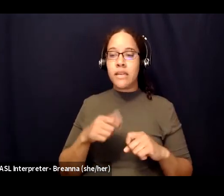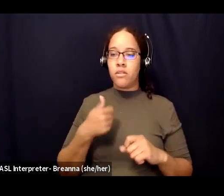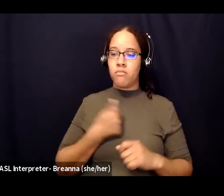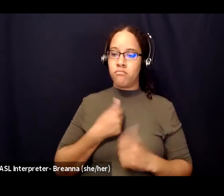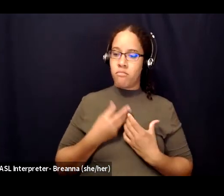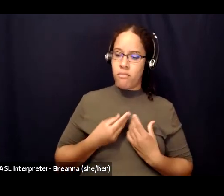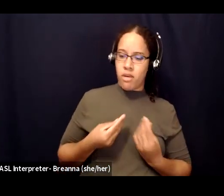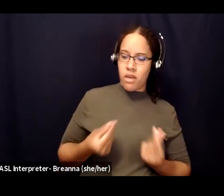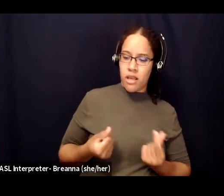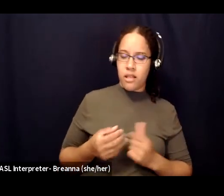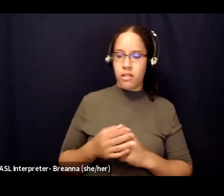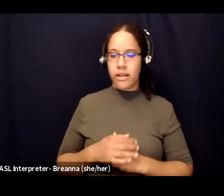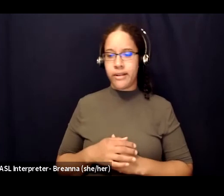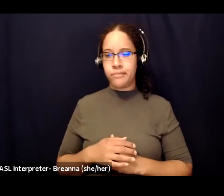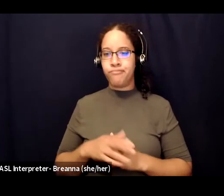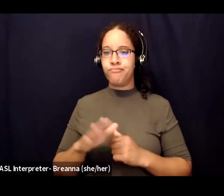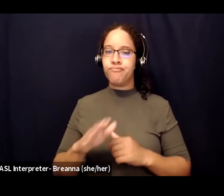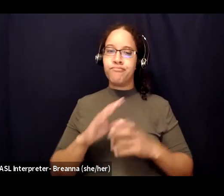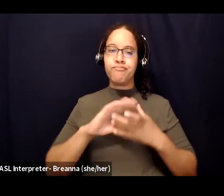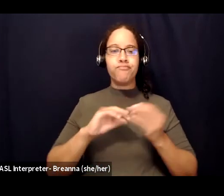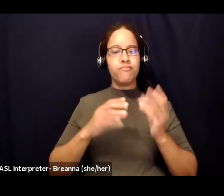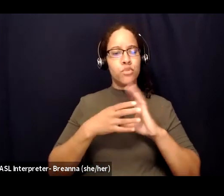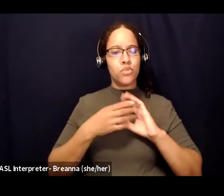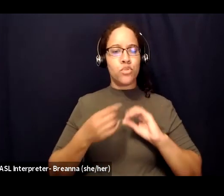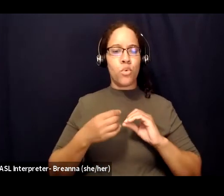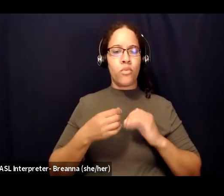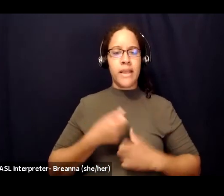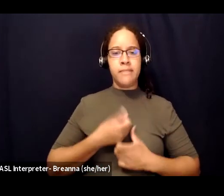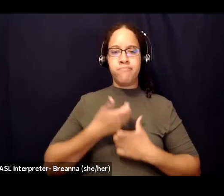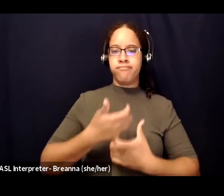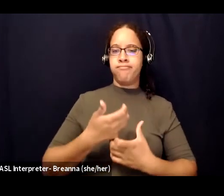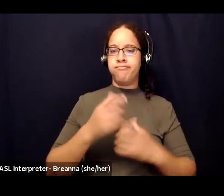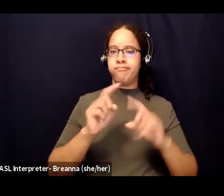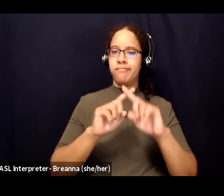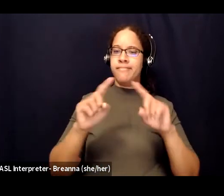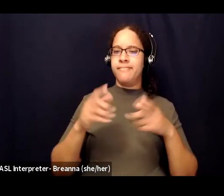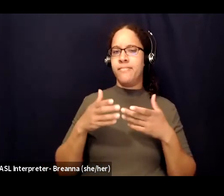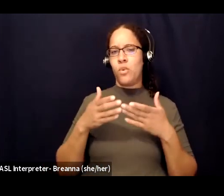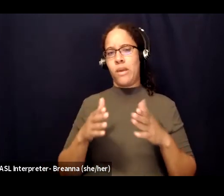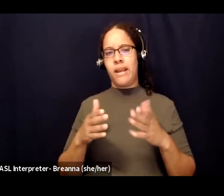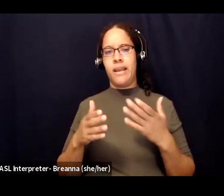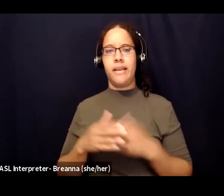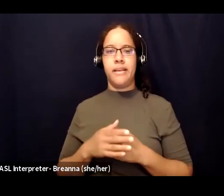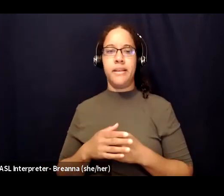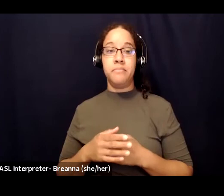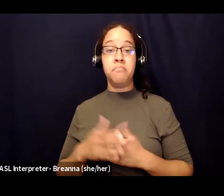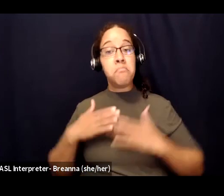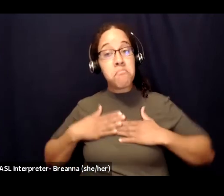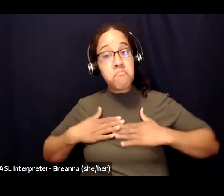your story maybe you nourish your body um get yourself a gift or create art